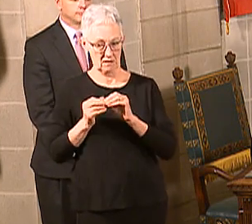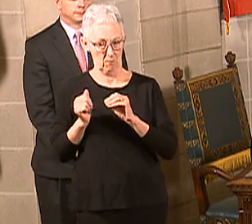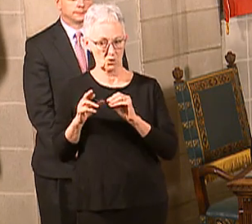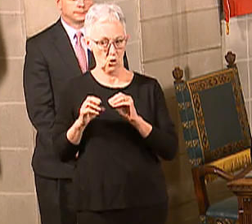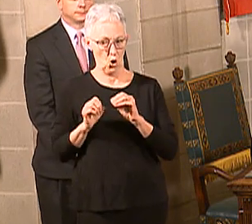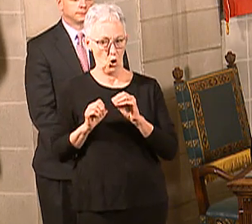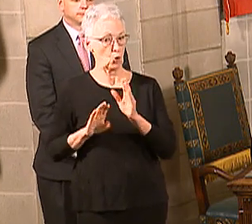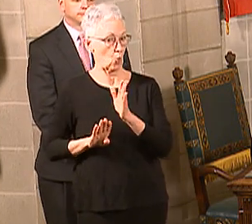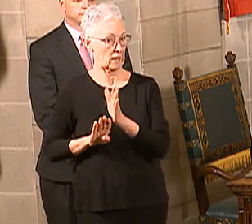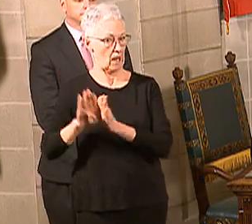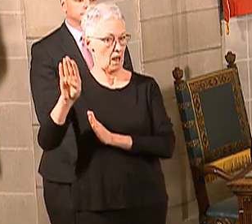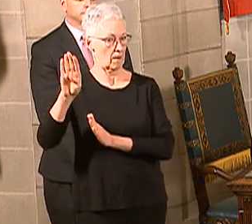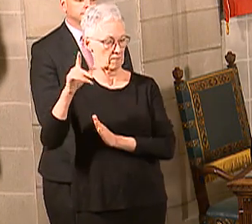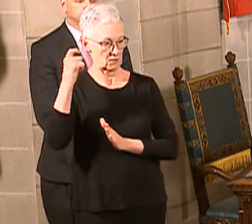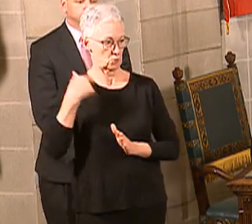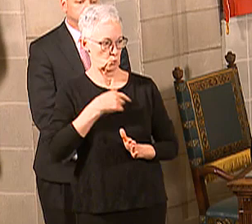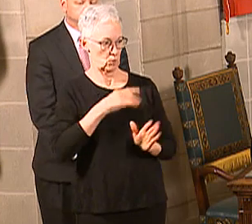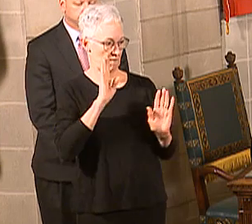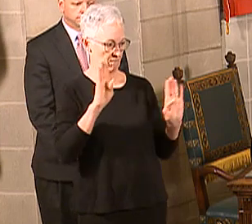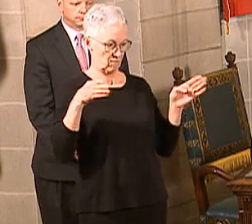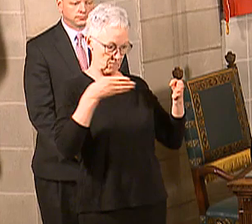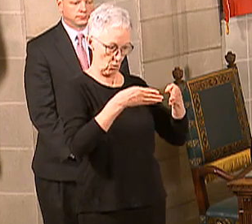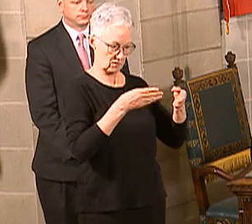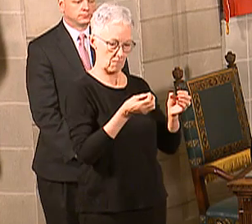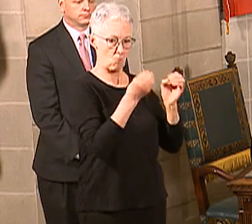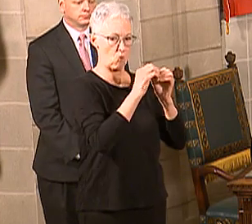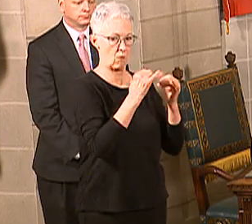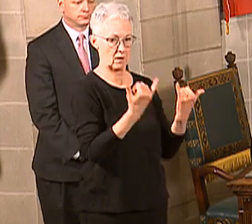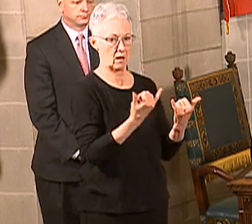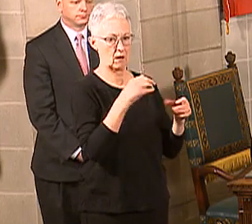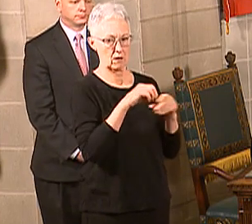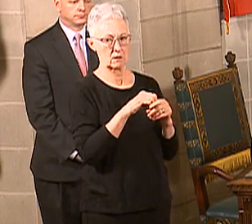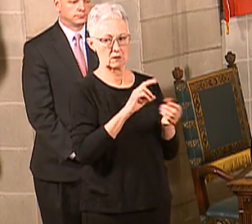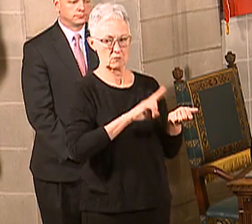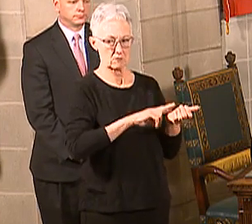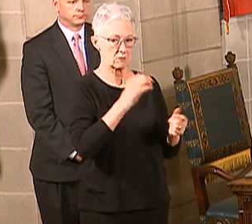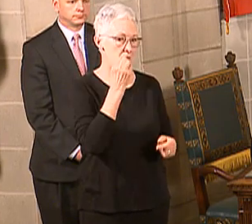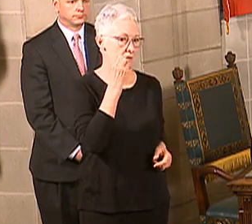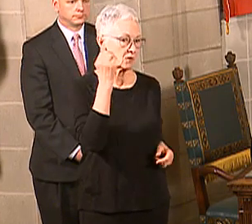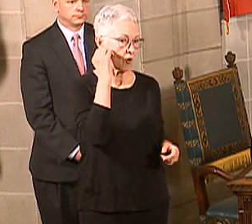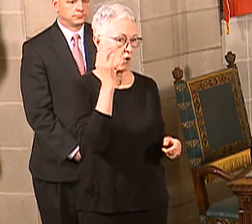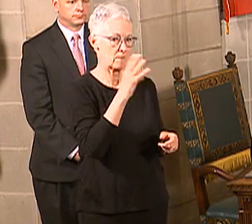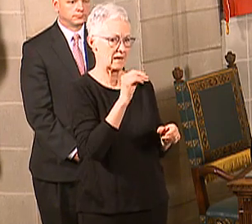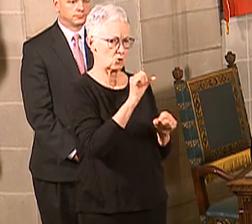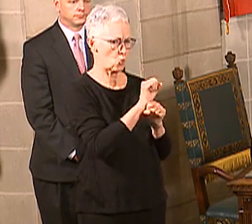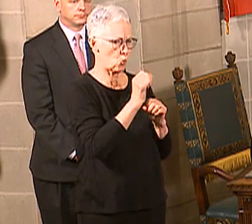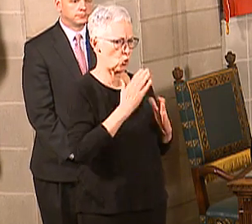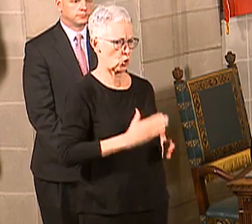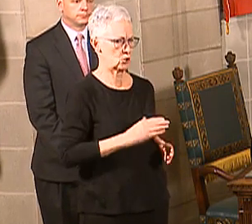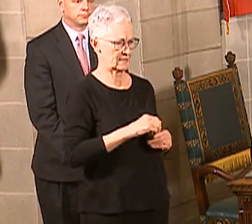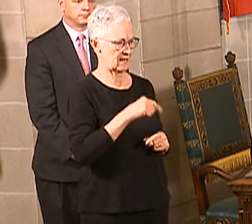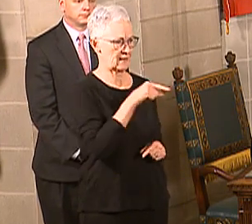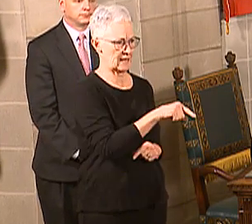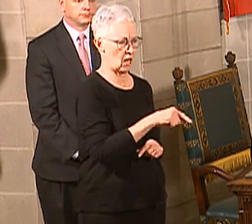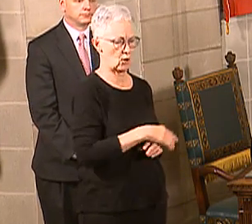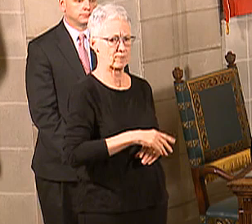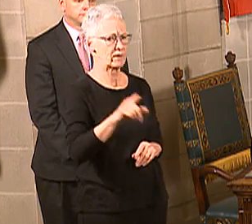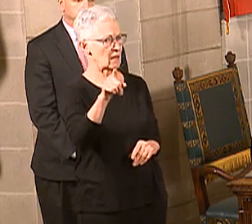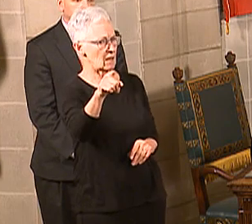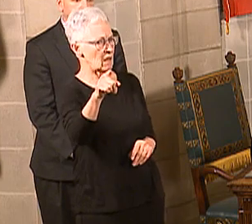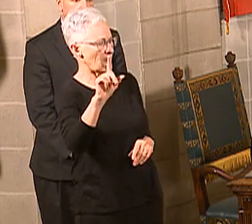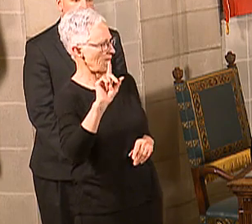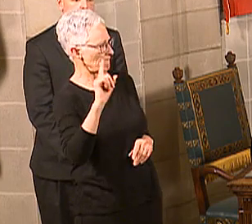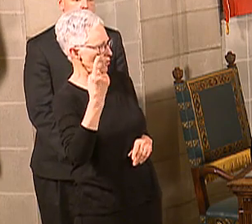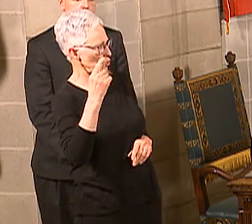on the residents of the long-term care facilities and the workers in those facilities. Have first responders began to get tested, or is that normal?